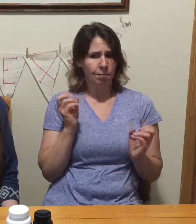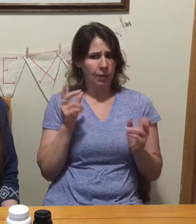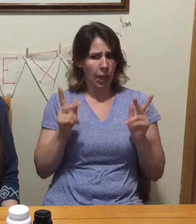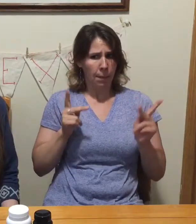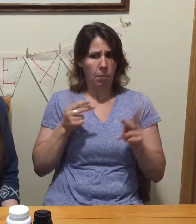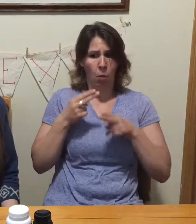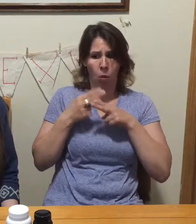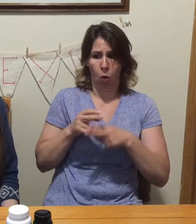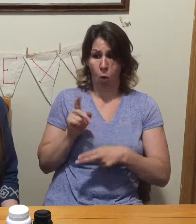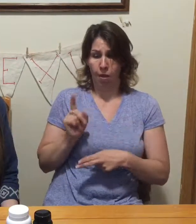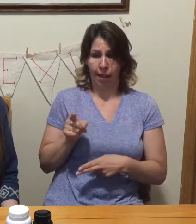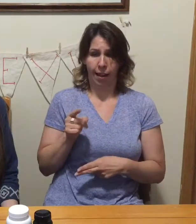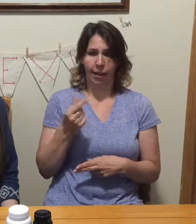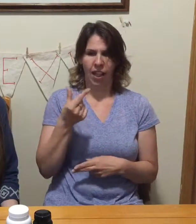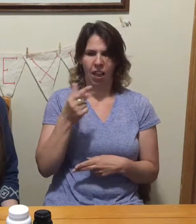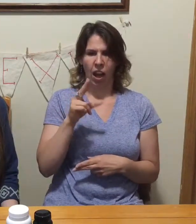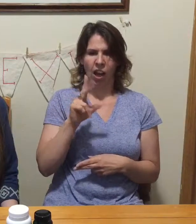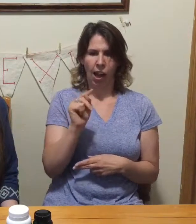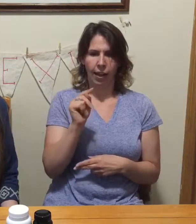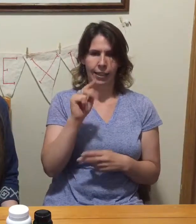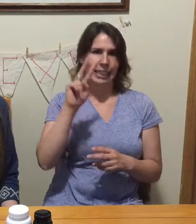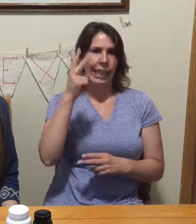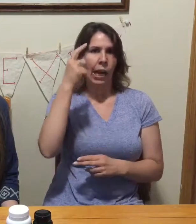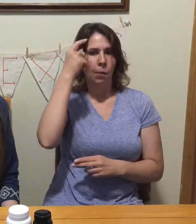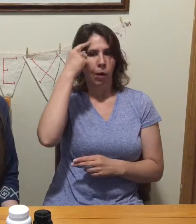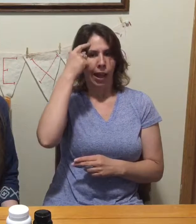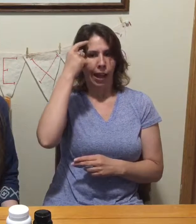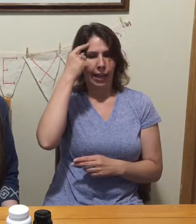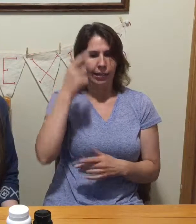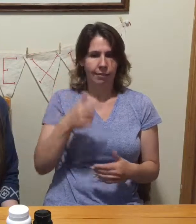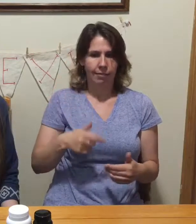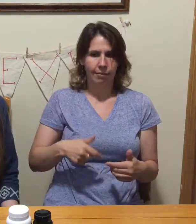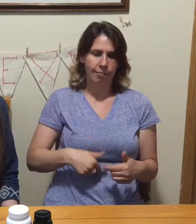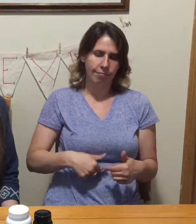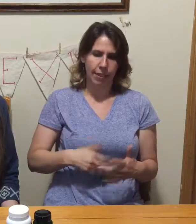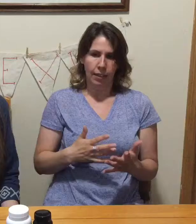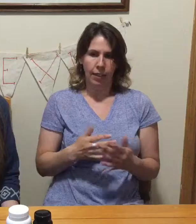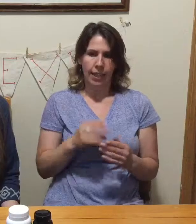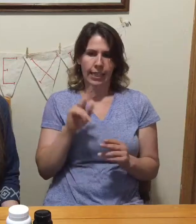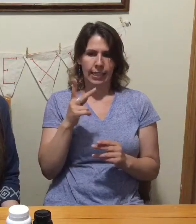Seriously, they call the gut the second brain, and we must take care of it.